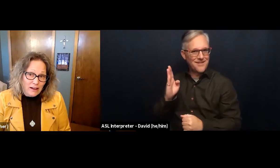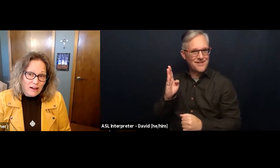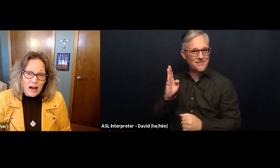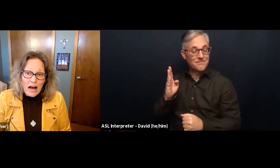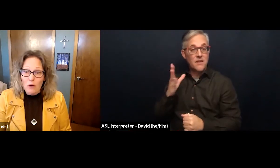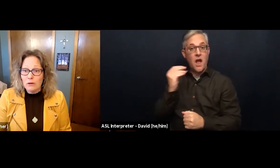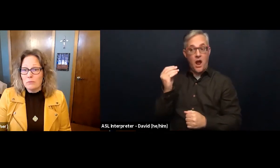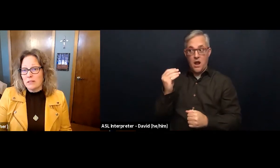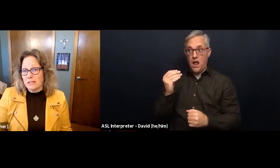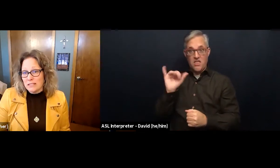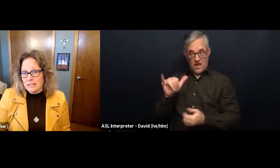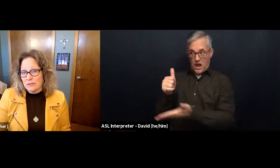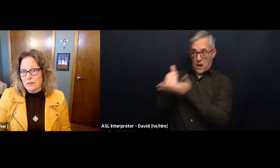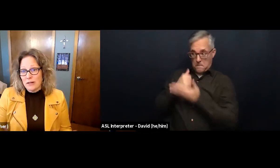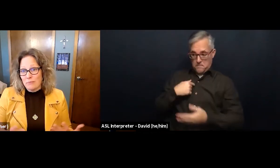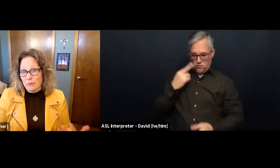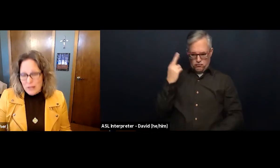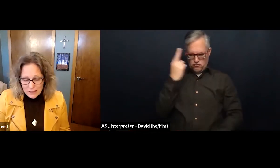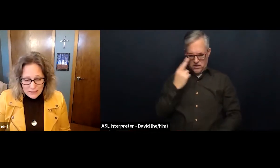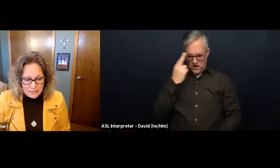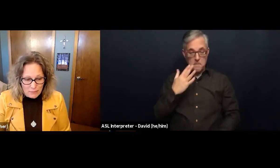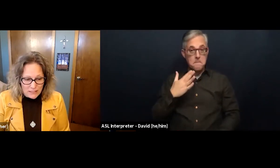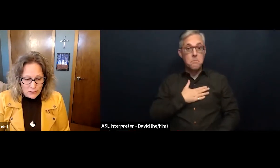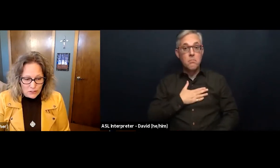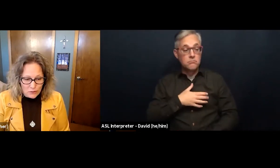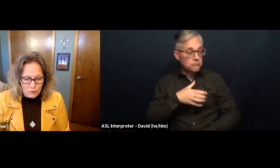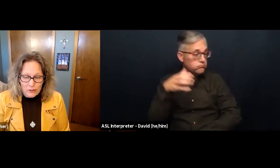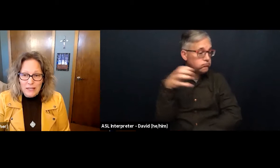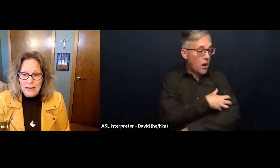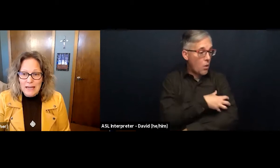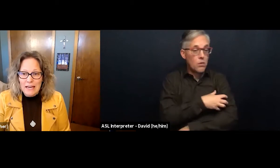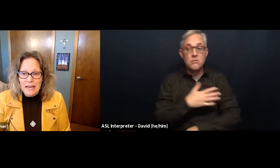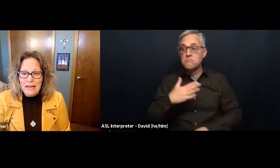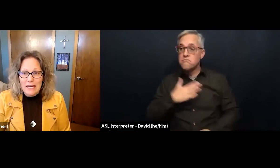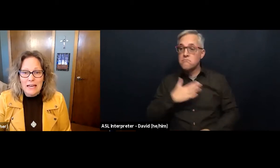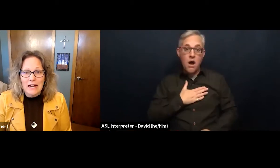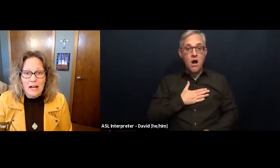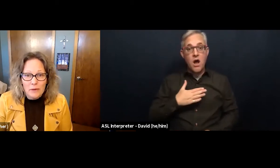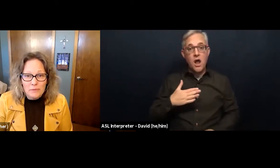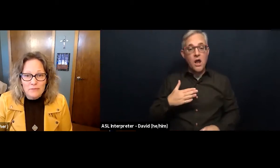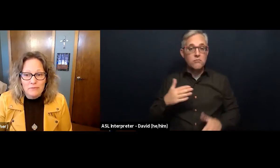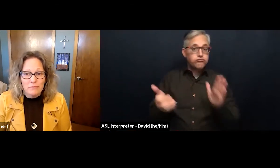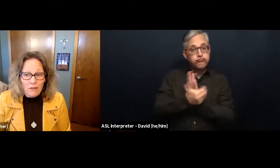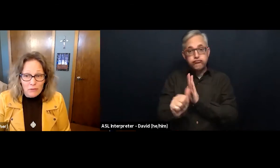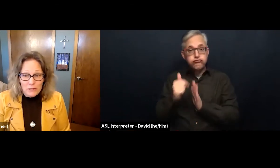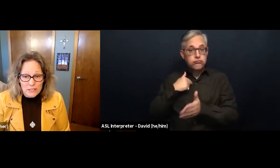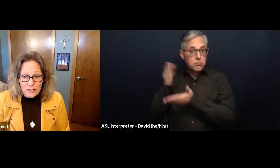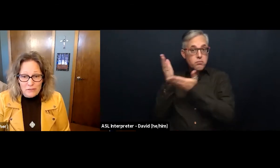our ability to bring this message to the world, it comes not from ourselves.